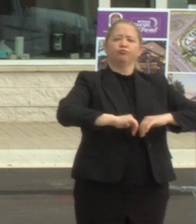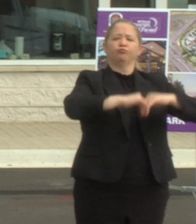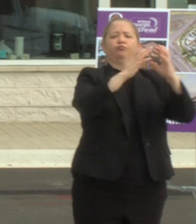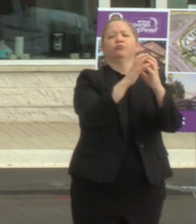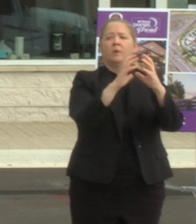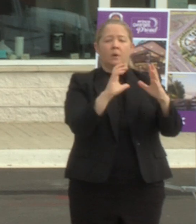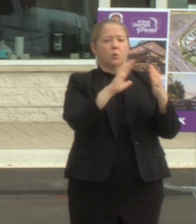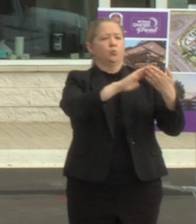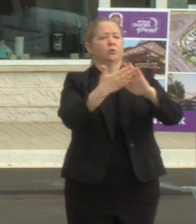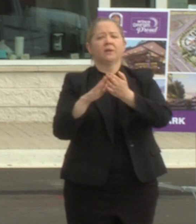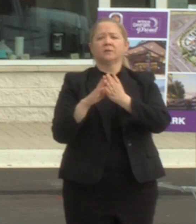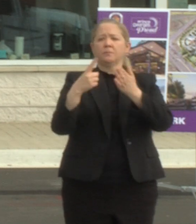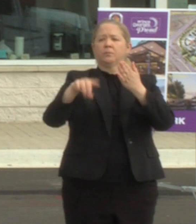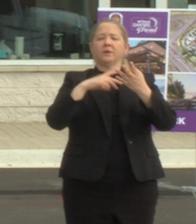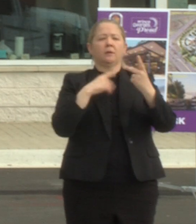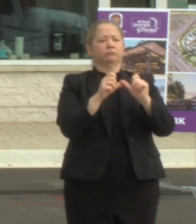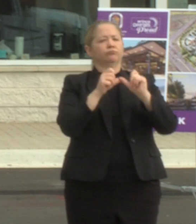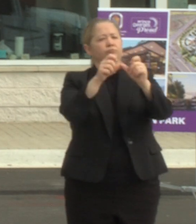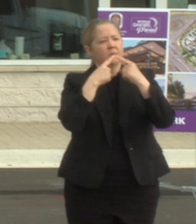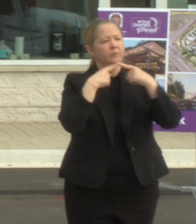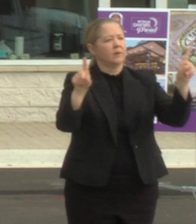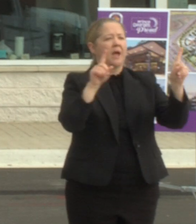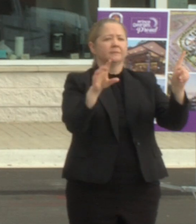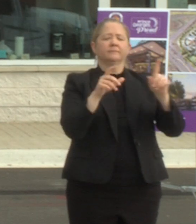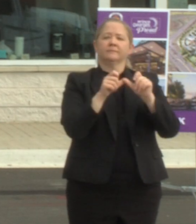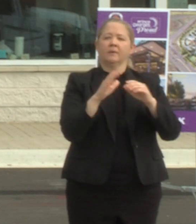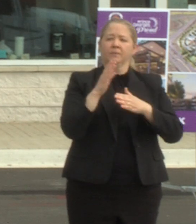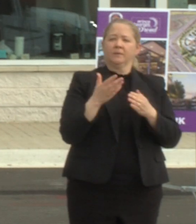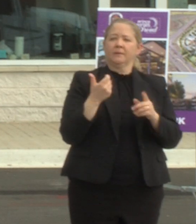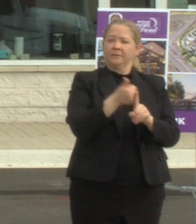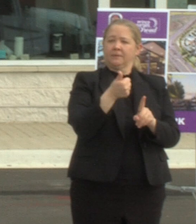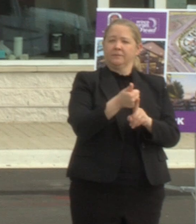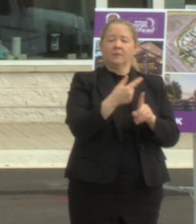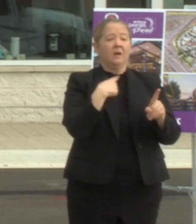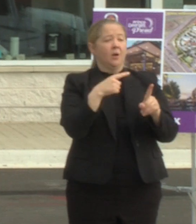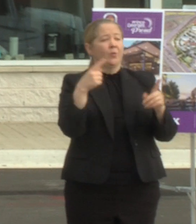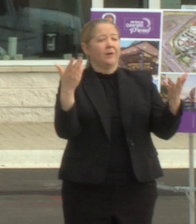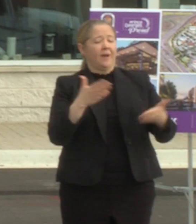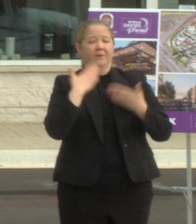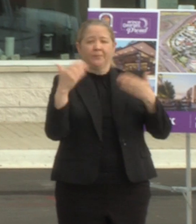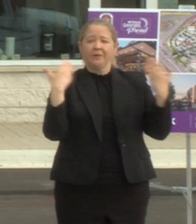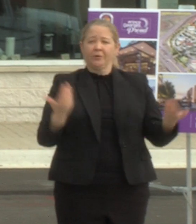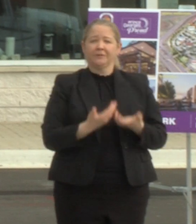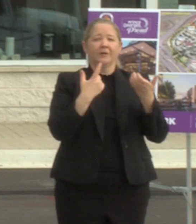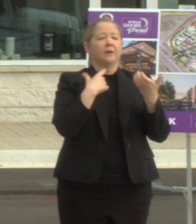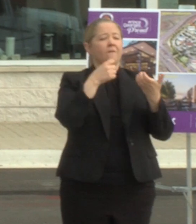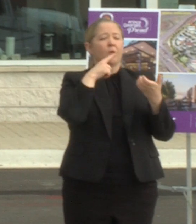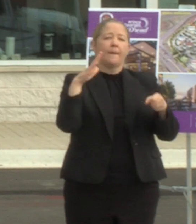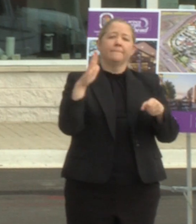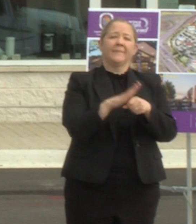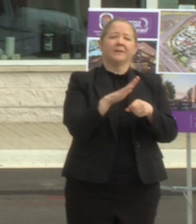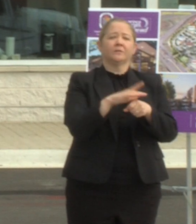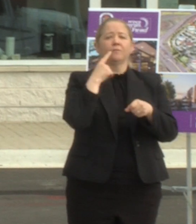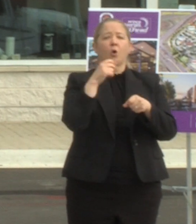and sustain themselves and so we're honored to be here today with county executive also brooke and these amazing developers who are committed to reinvesting in strong